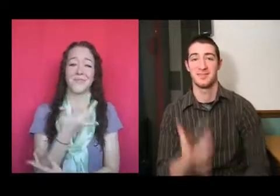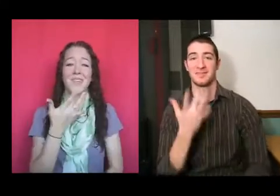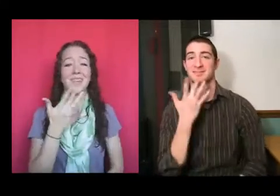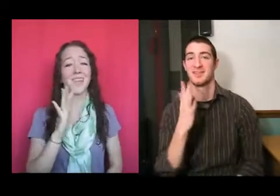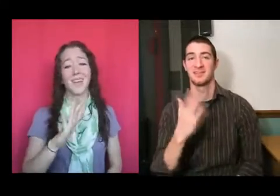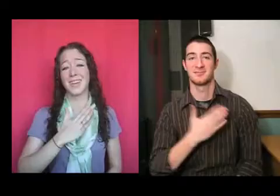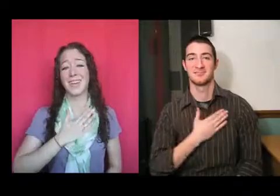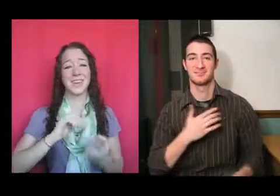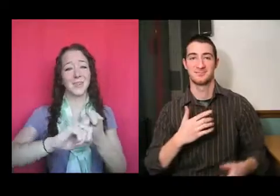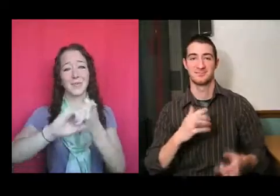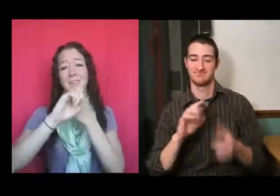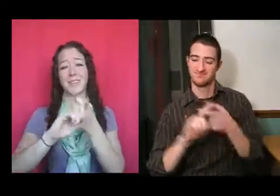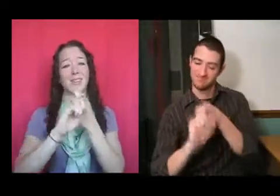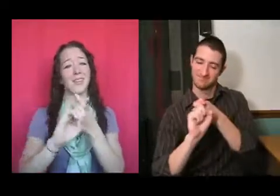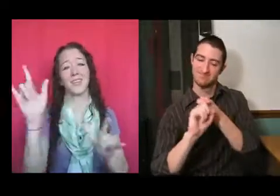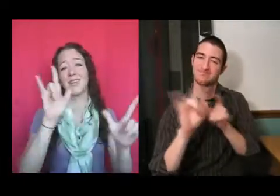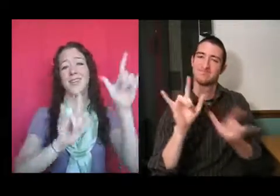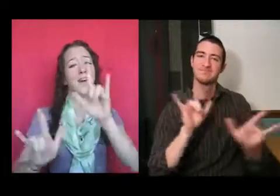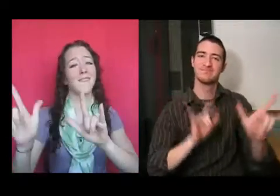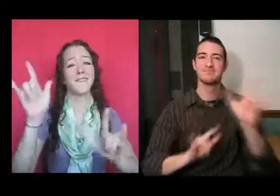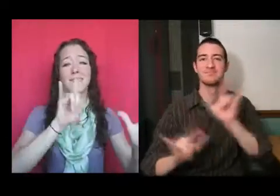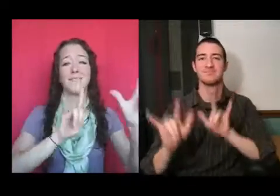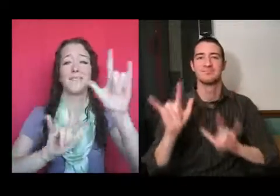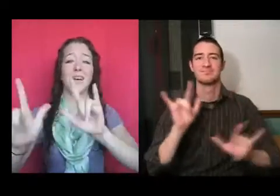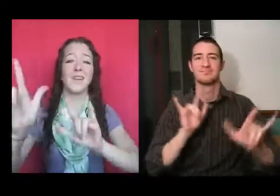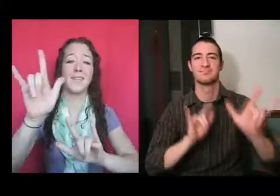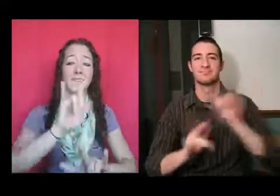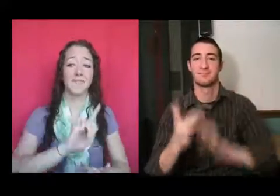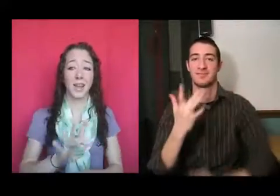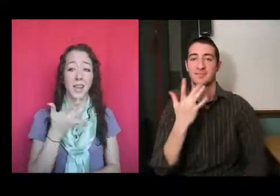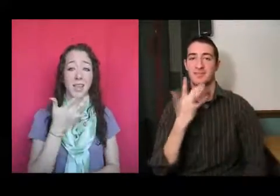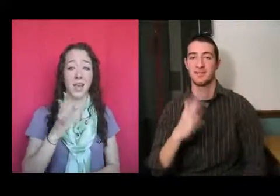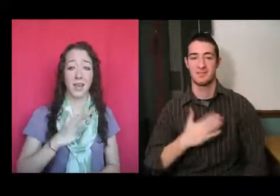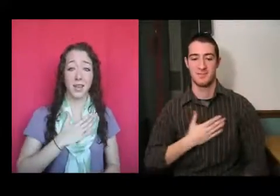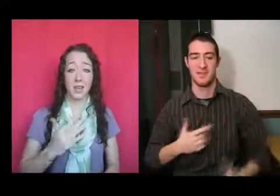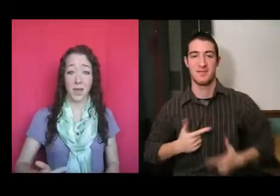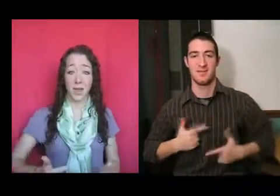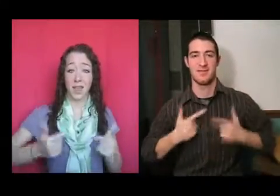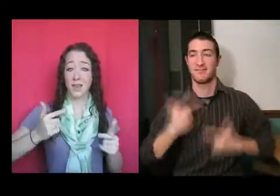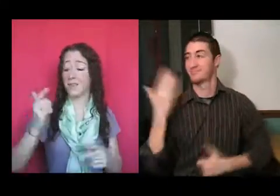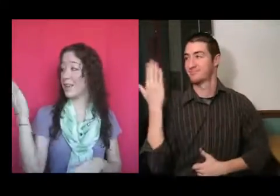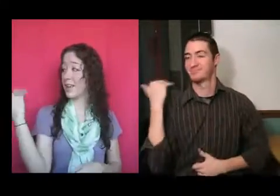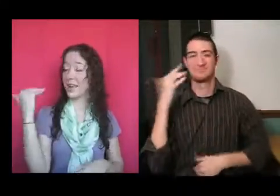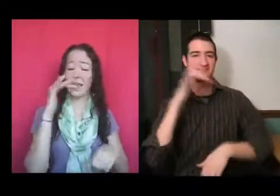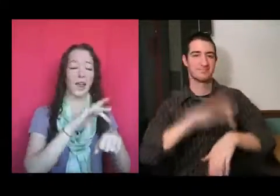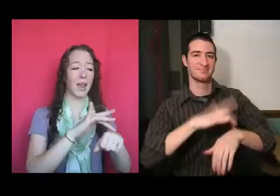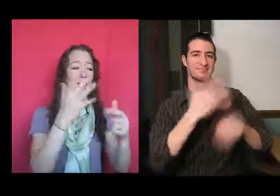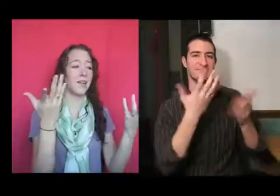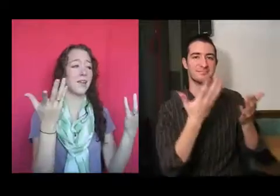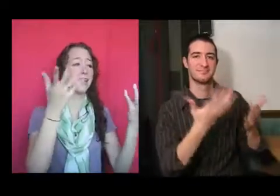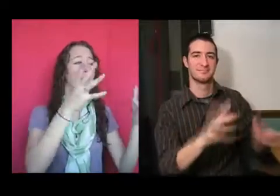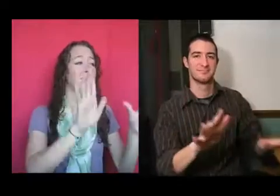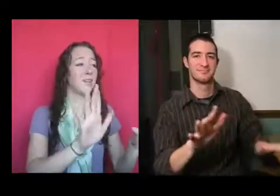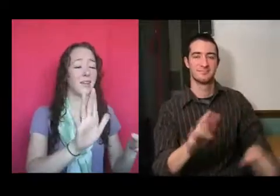Lucky I'm in love with my best friend. Lucky to have been where I have been.